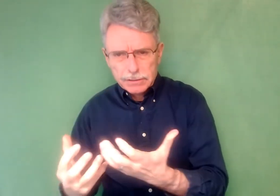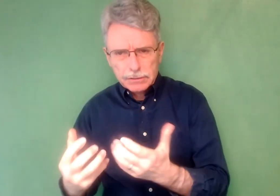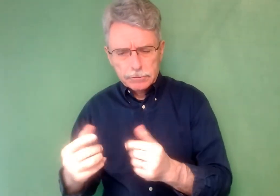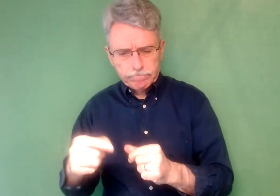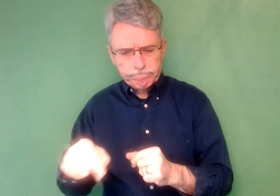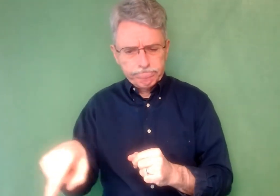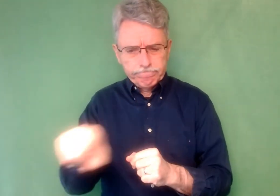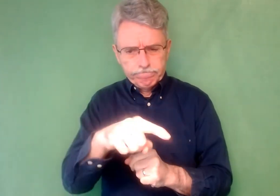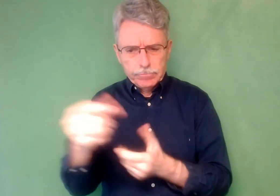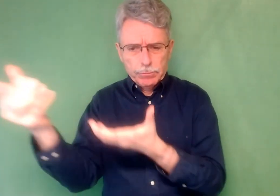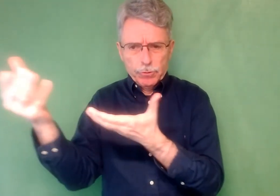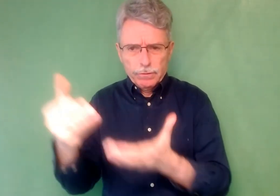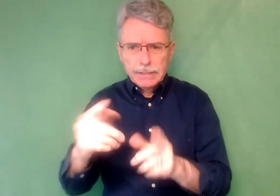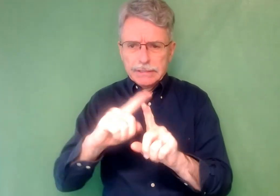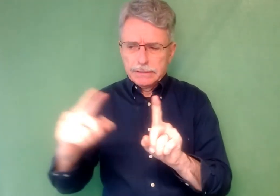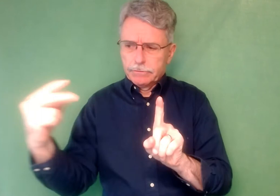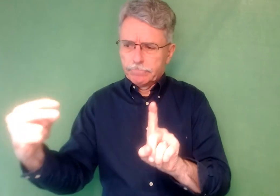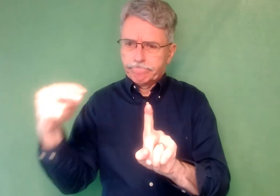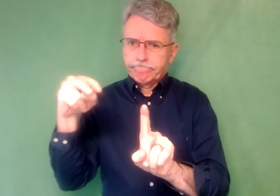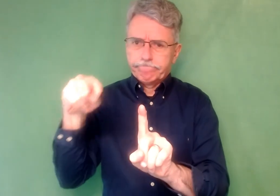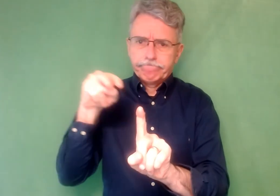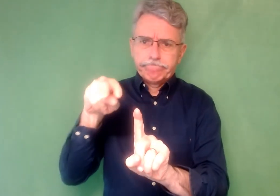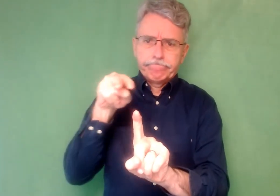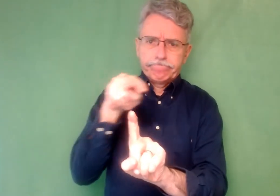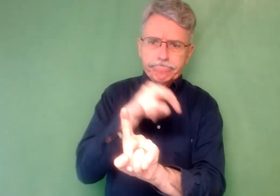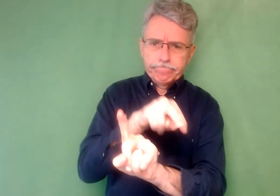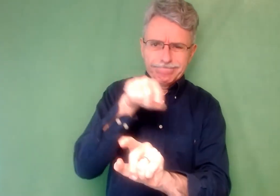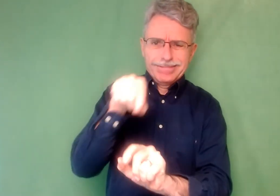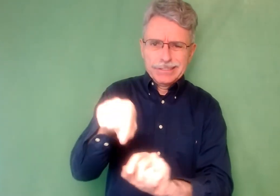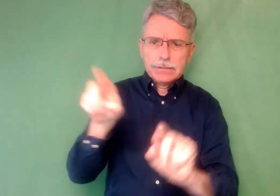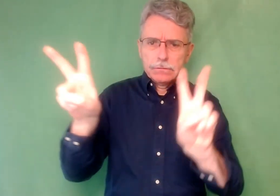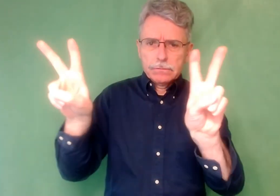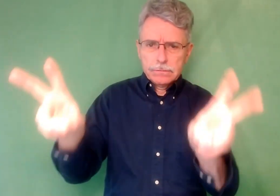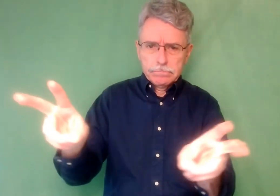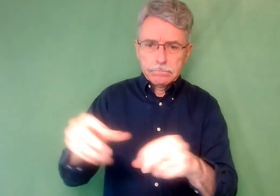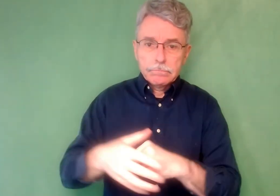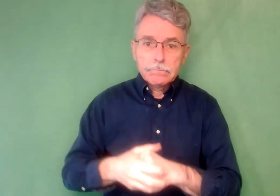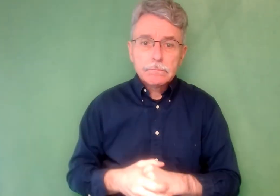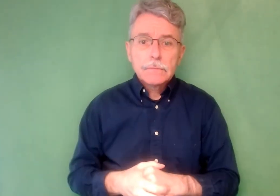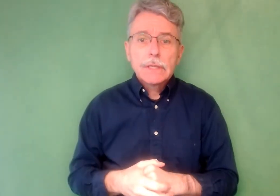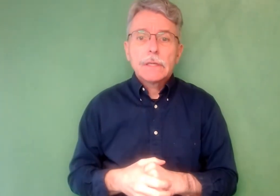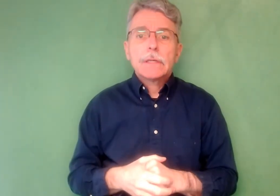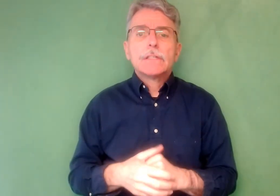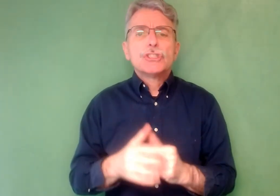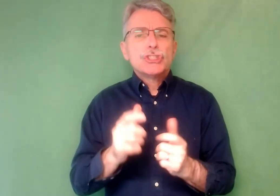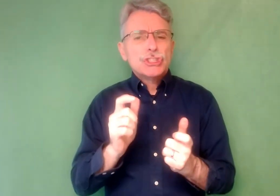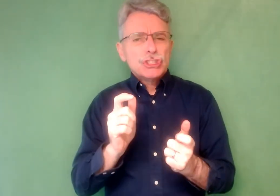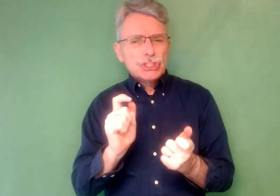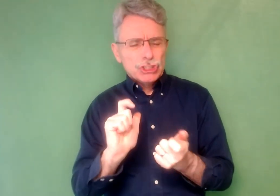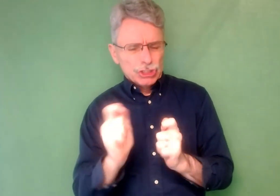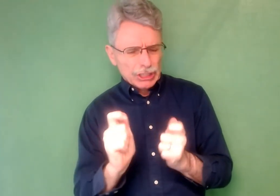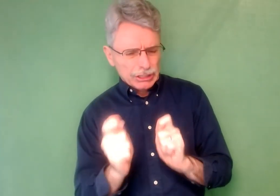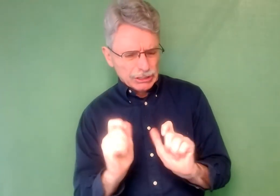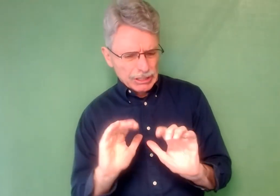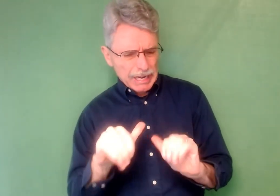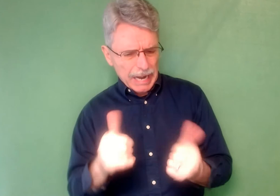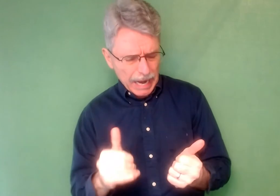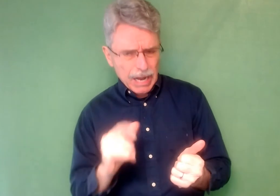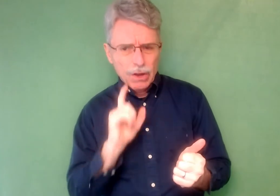help address issues that have occurred with Deaf people. To illustrate key points and critical issues, the authors throughout